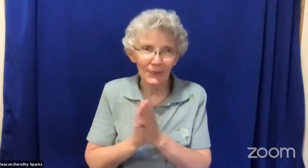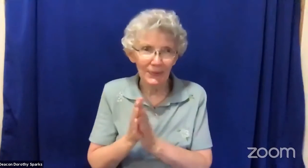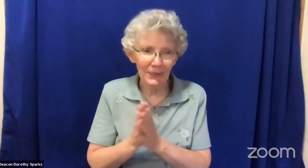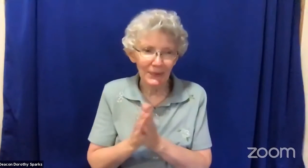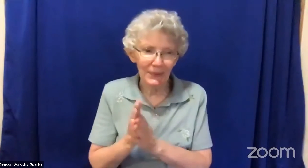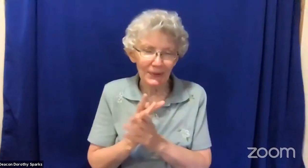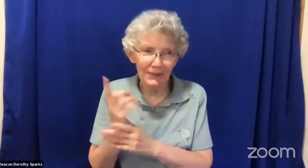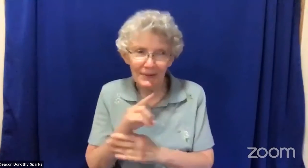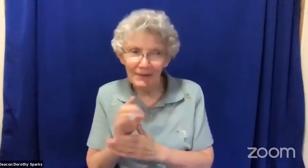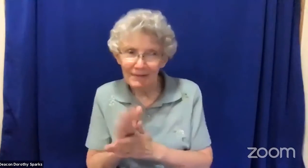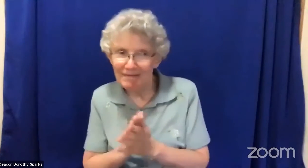Satan left